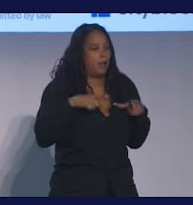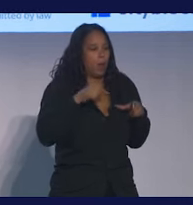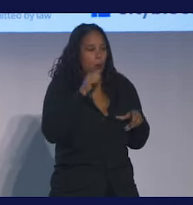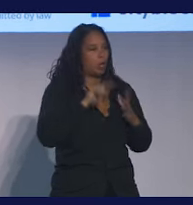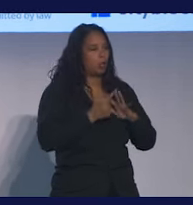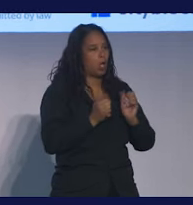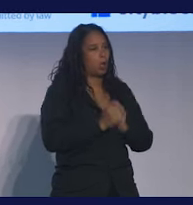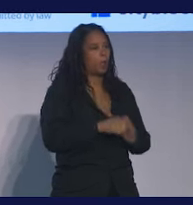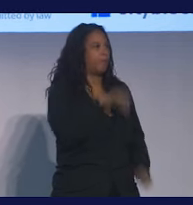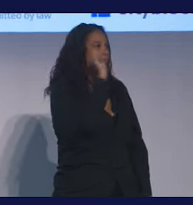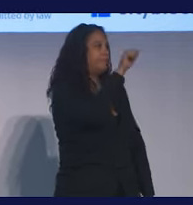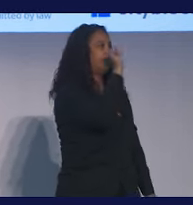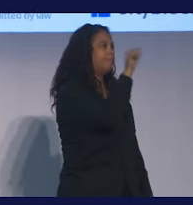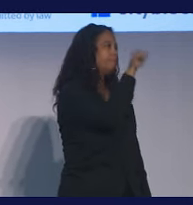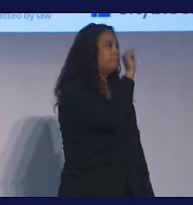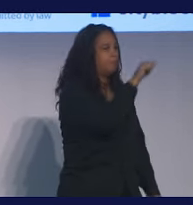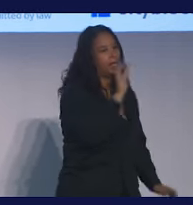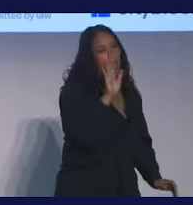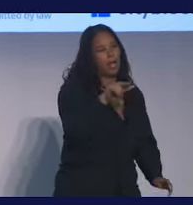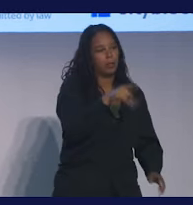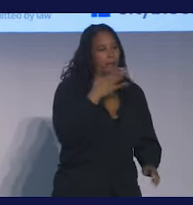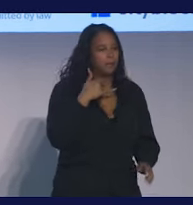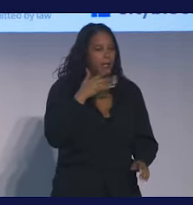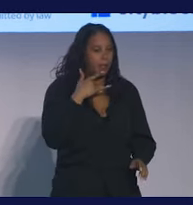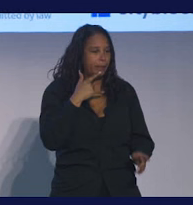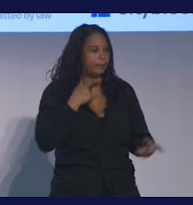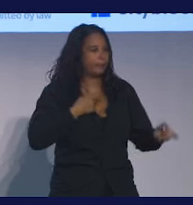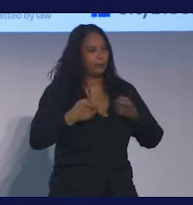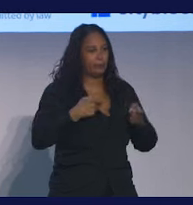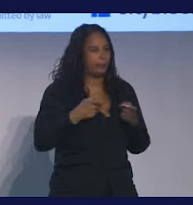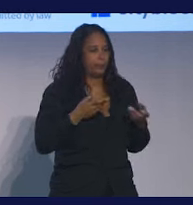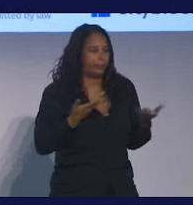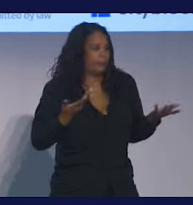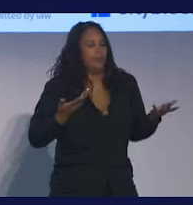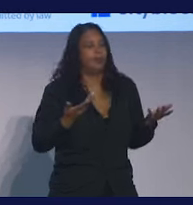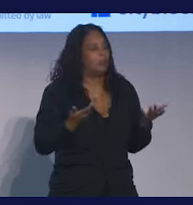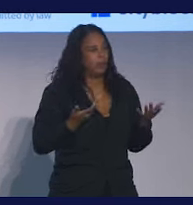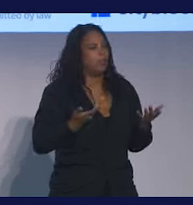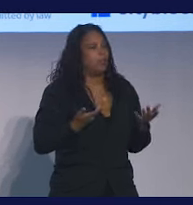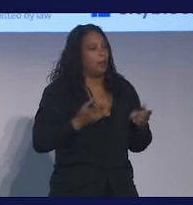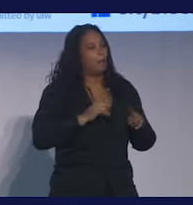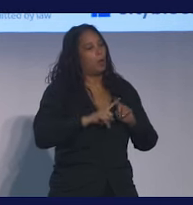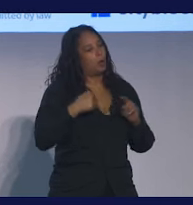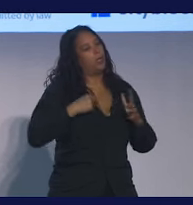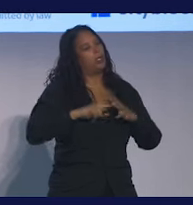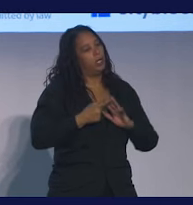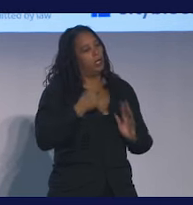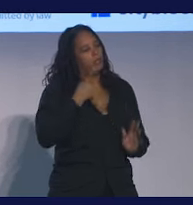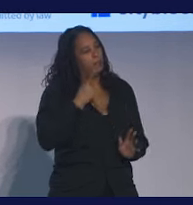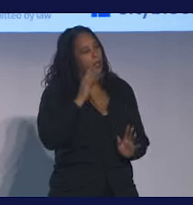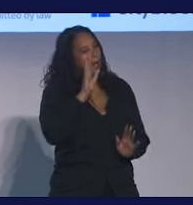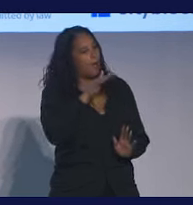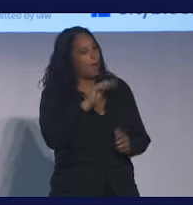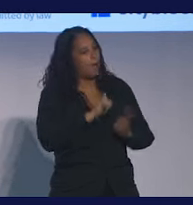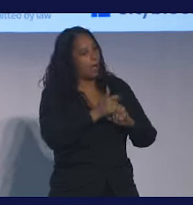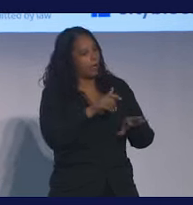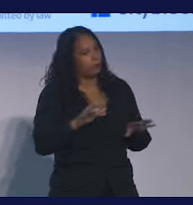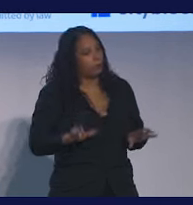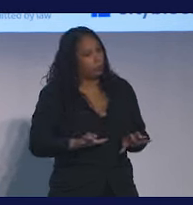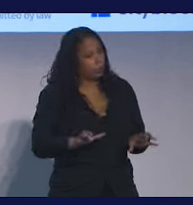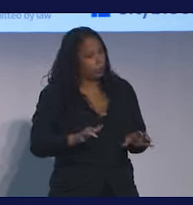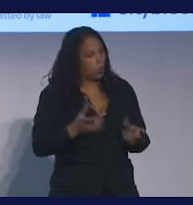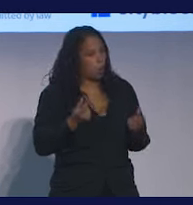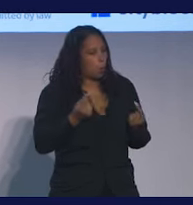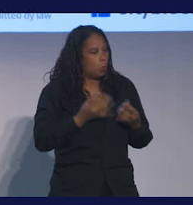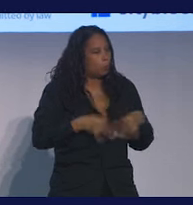door. Your diabetes is way out of control. Let's talk about why you're not taking your insulin. We start by saying, how are you doing? What matters to you?